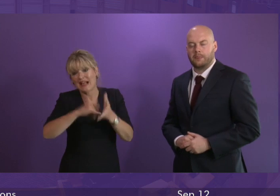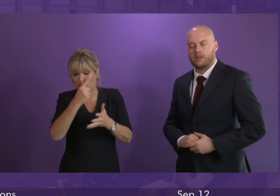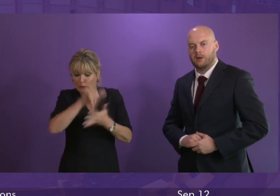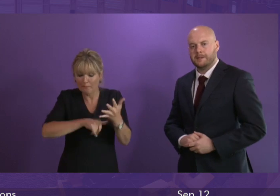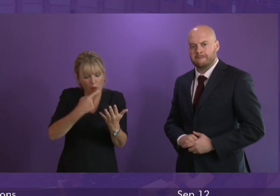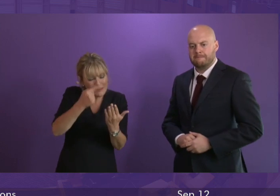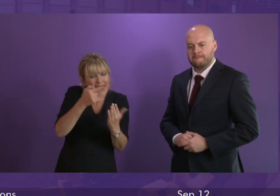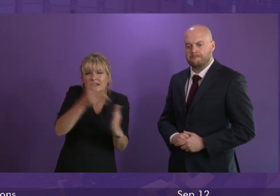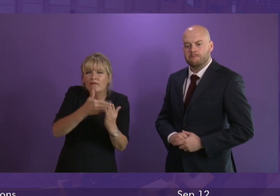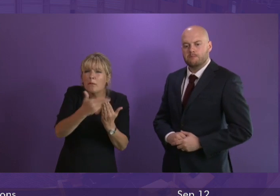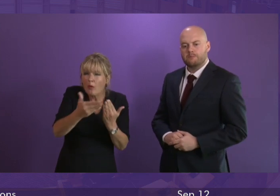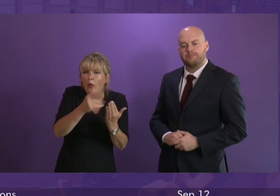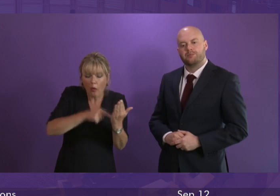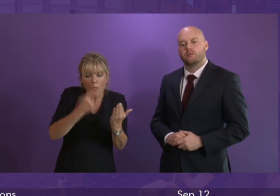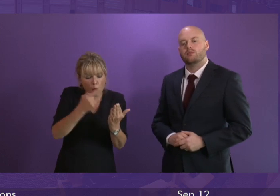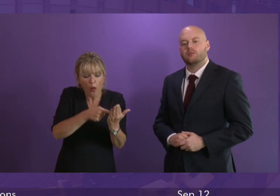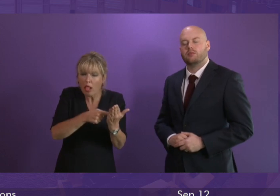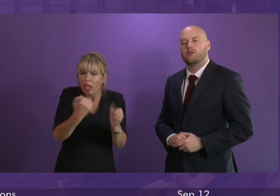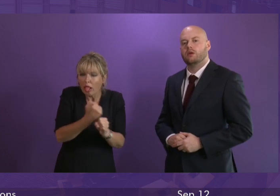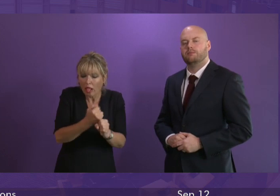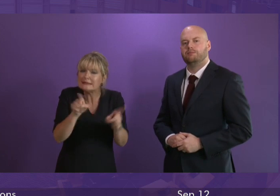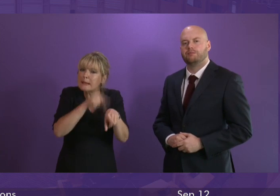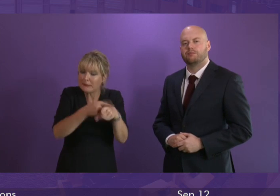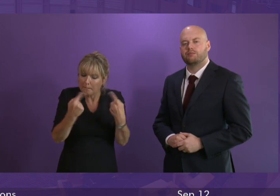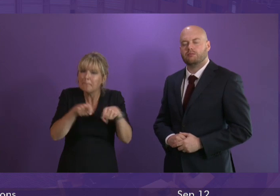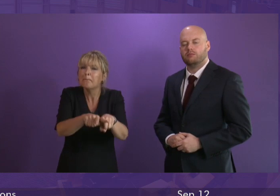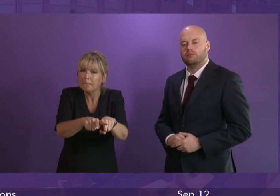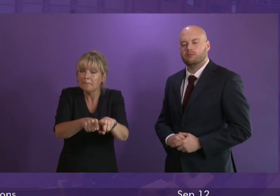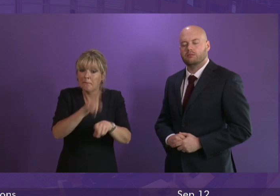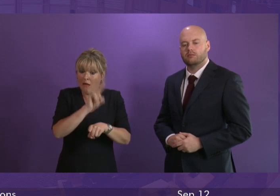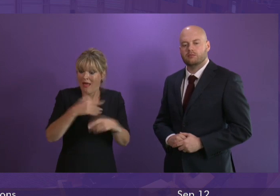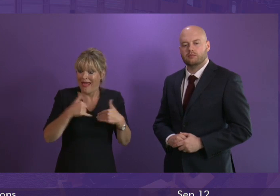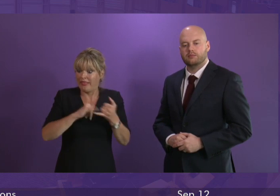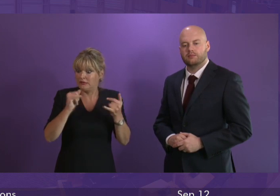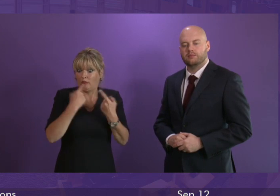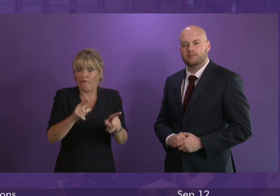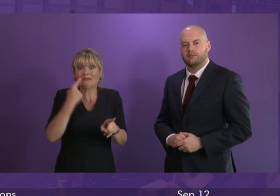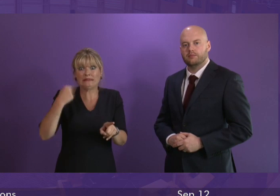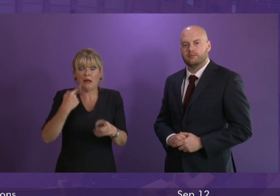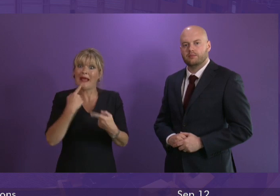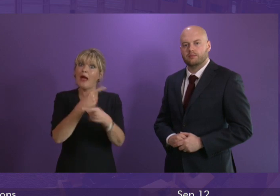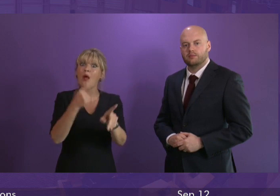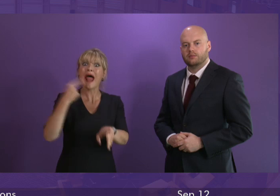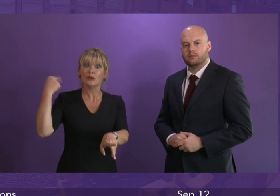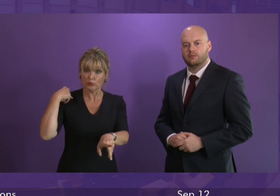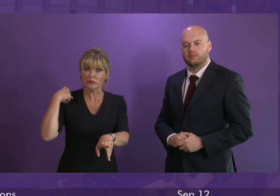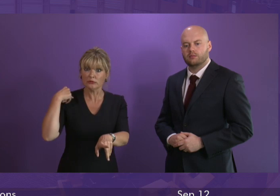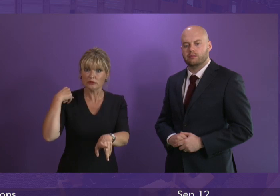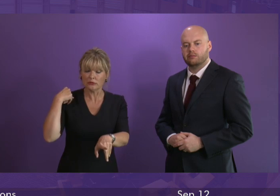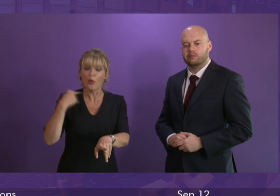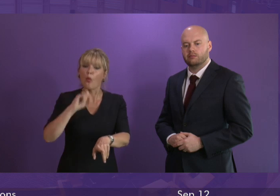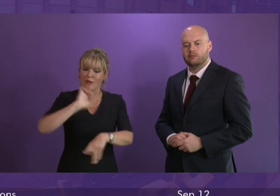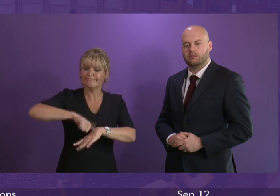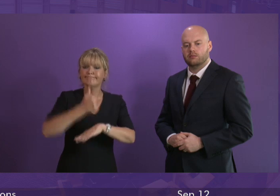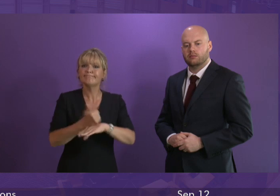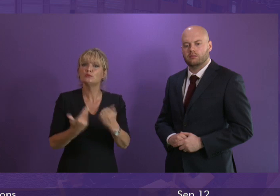taken forward in parallel. The Health Secretary also confirmed yesterday, I announced it in the programme for government last week, that we will be setting up a new